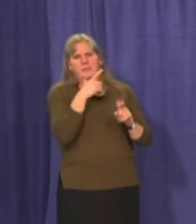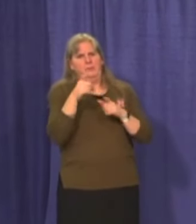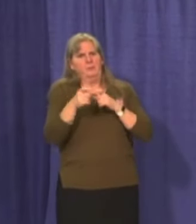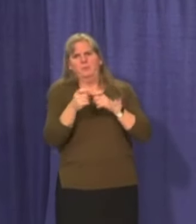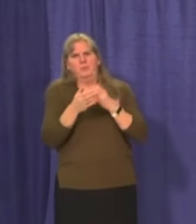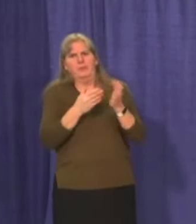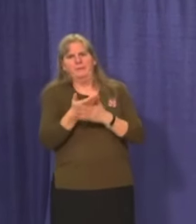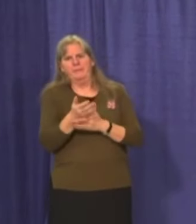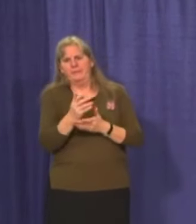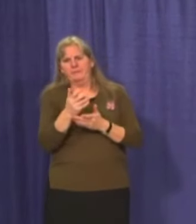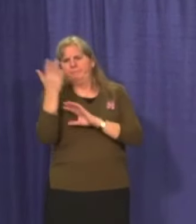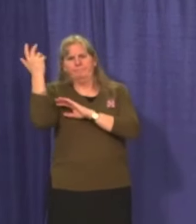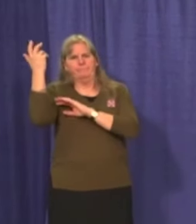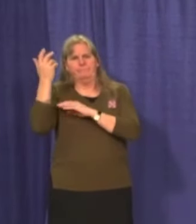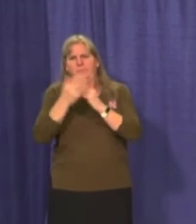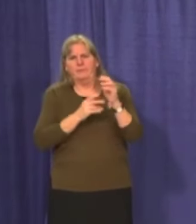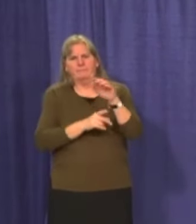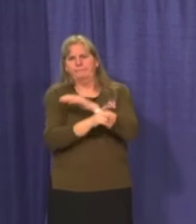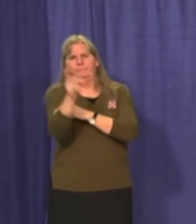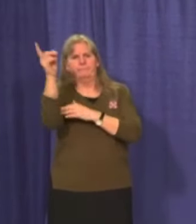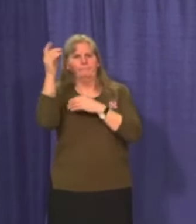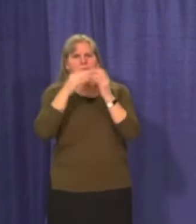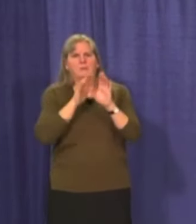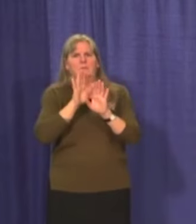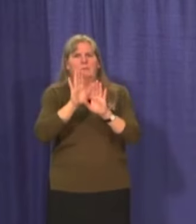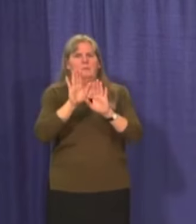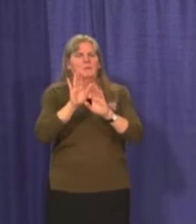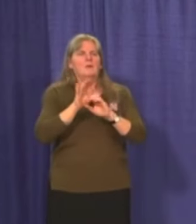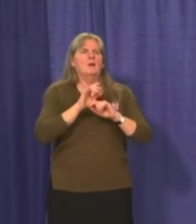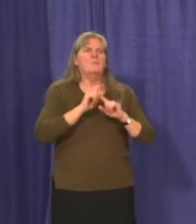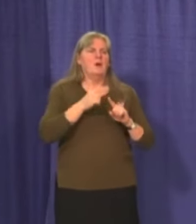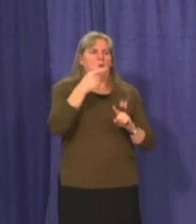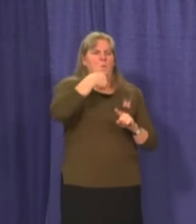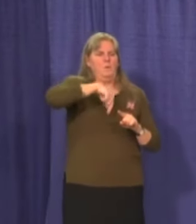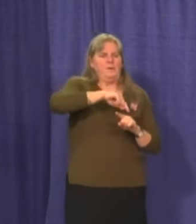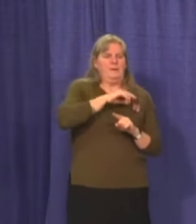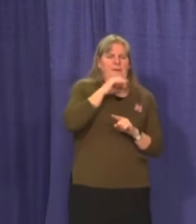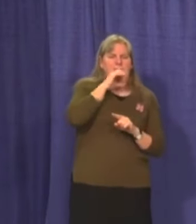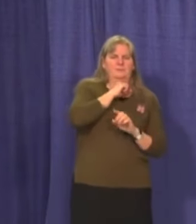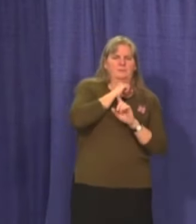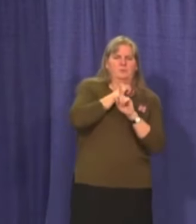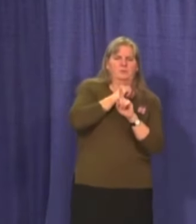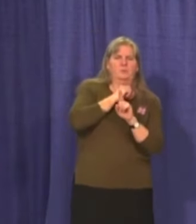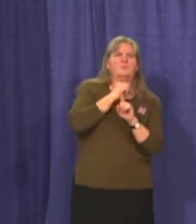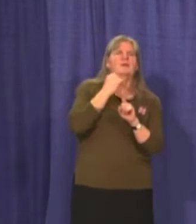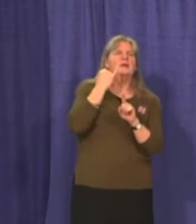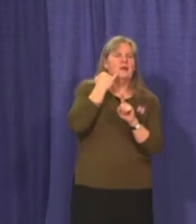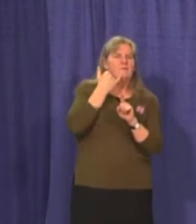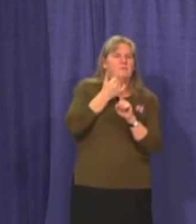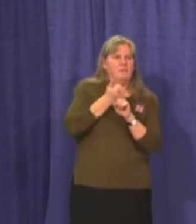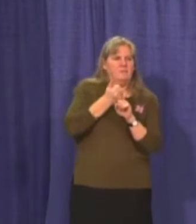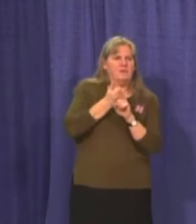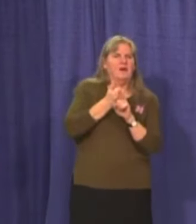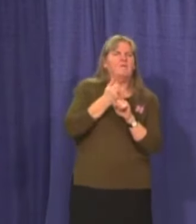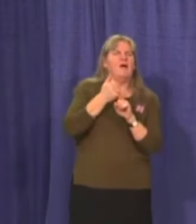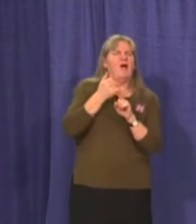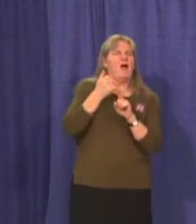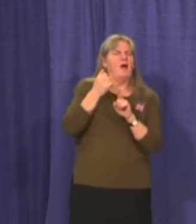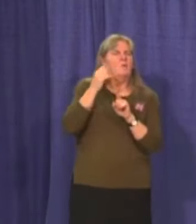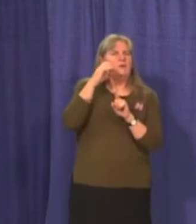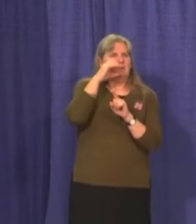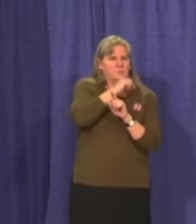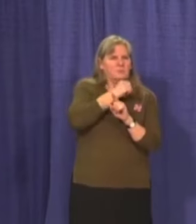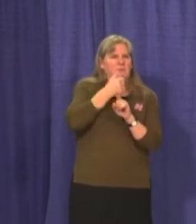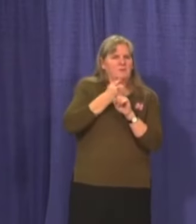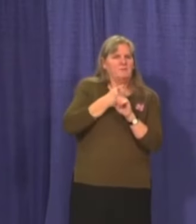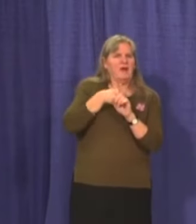Um, but we, but we made the assumption, you know, as if a test was done, and if it were positive, would there